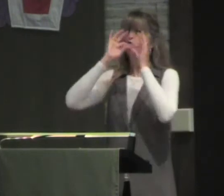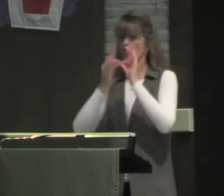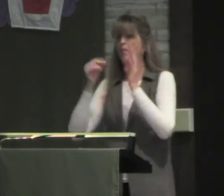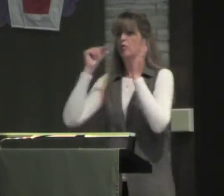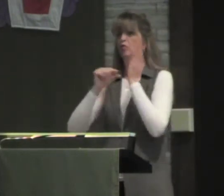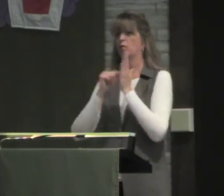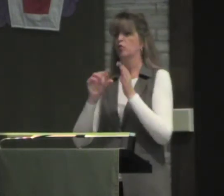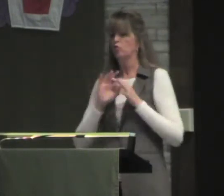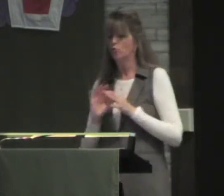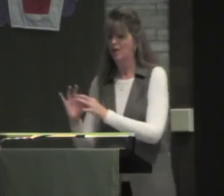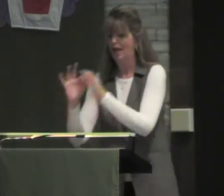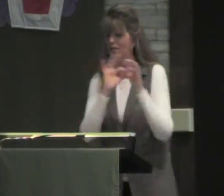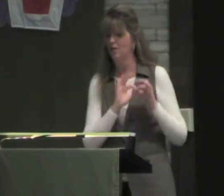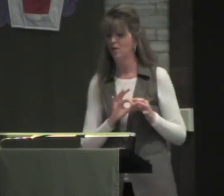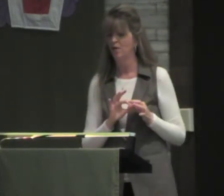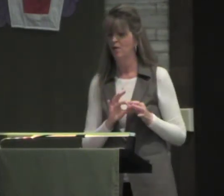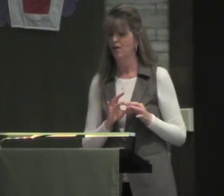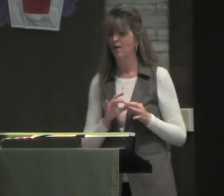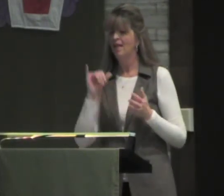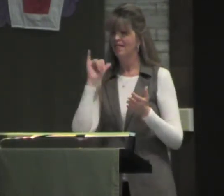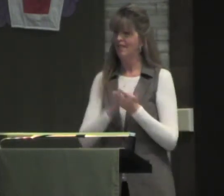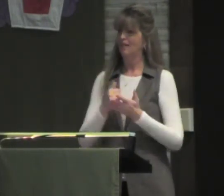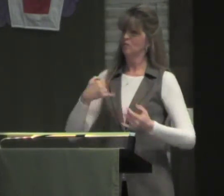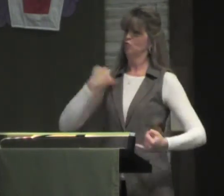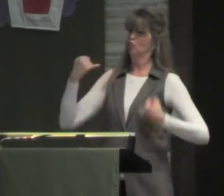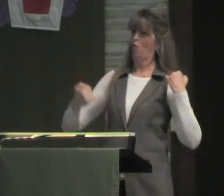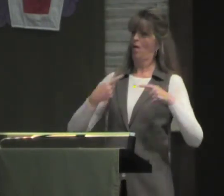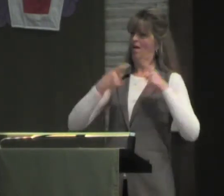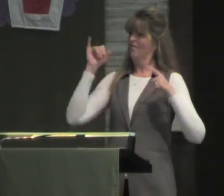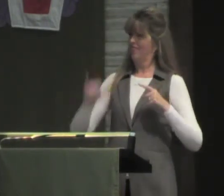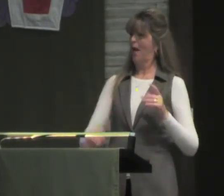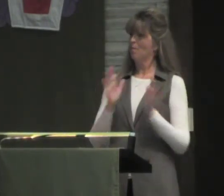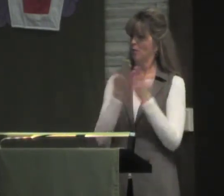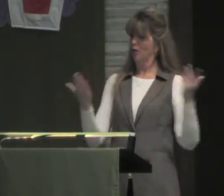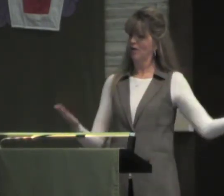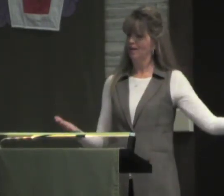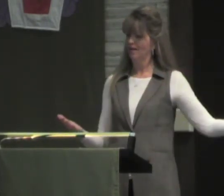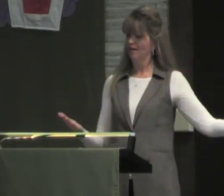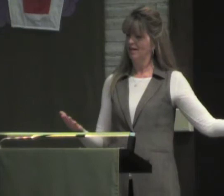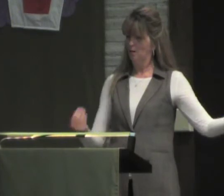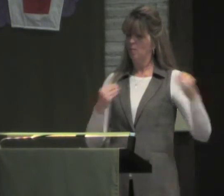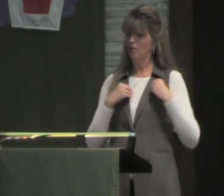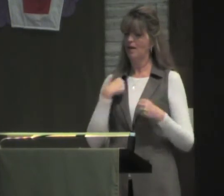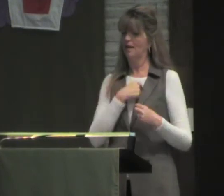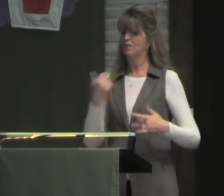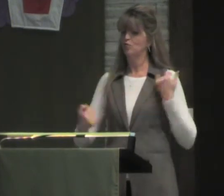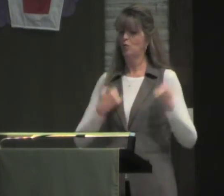figure out and trying to interpret scripture together. And that's the joy of this book.